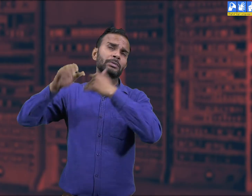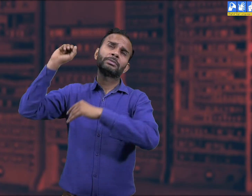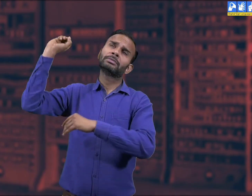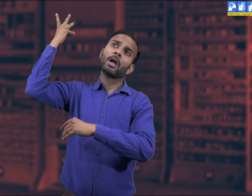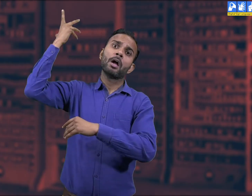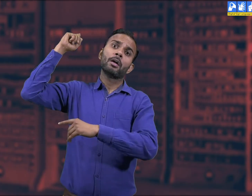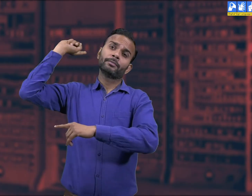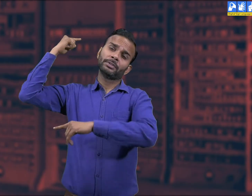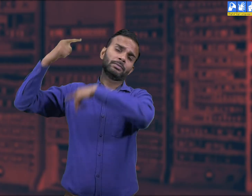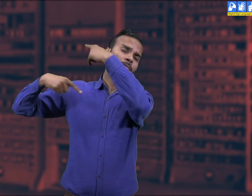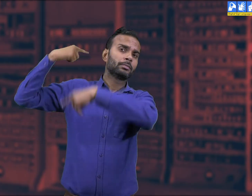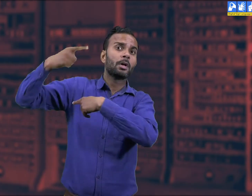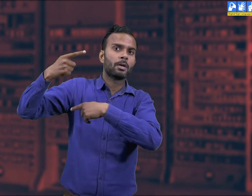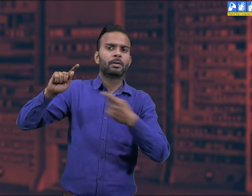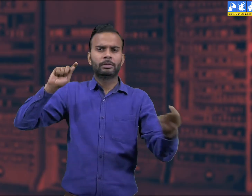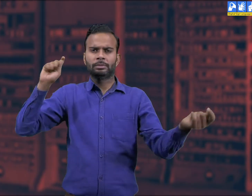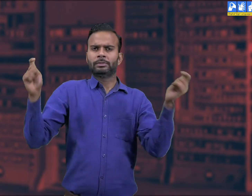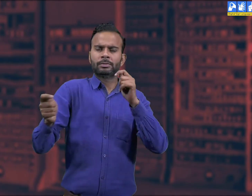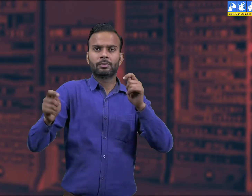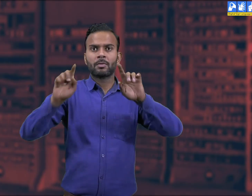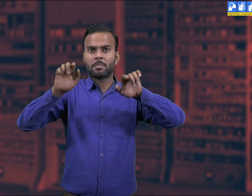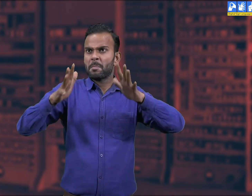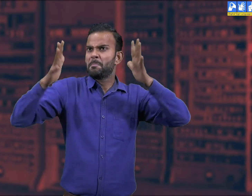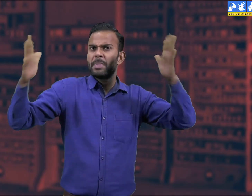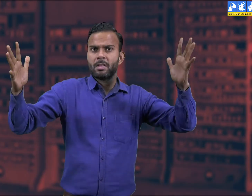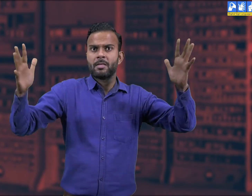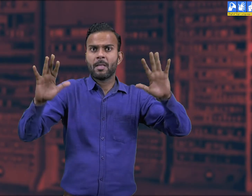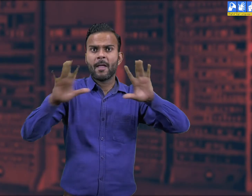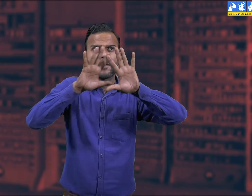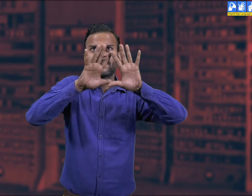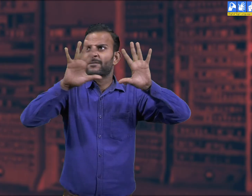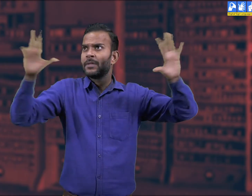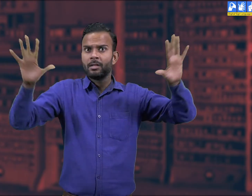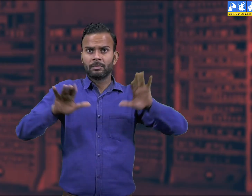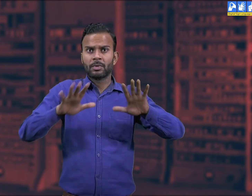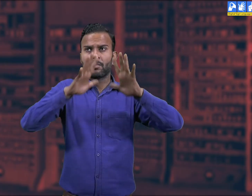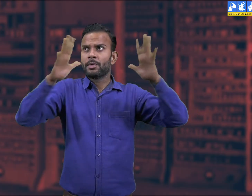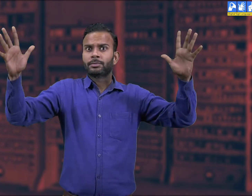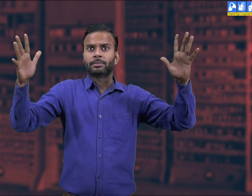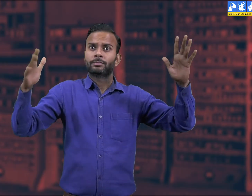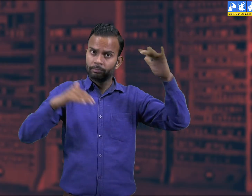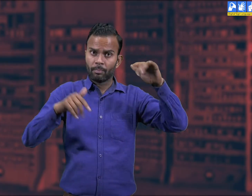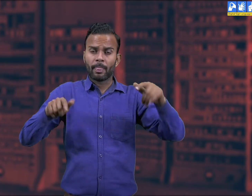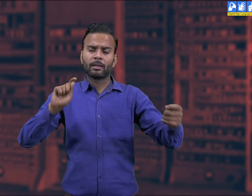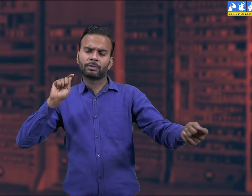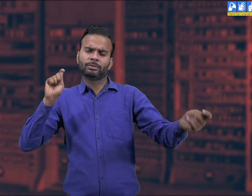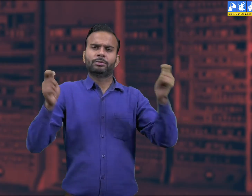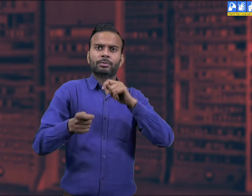These computers were very large in size. They were very bulky and too large in shape and